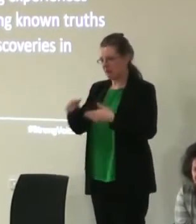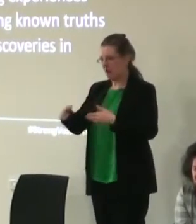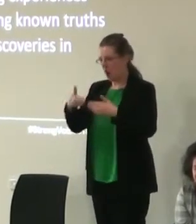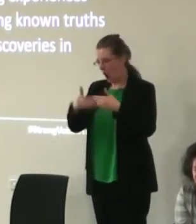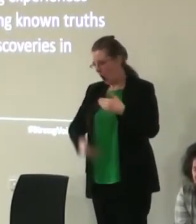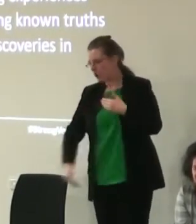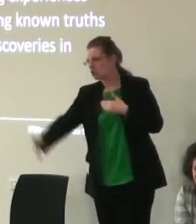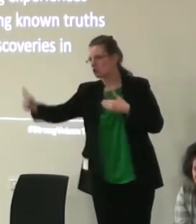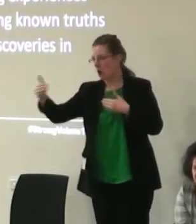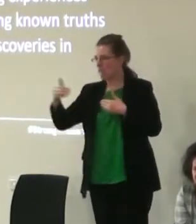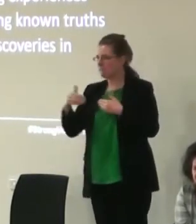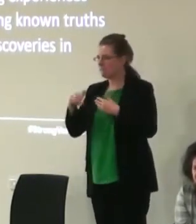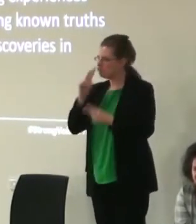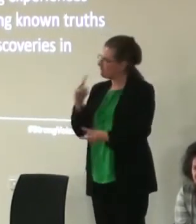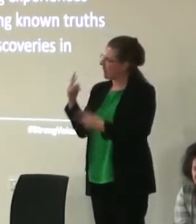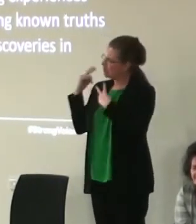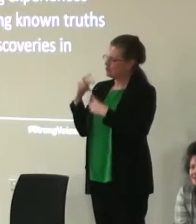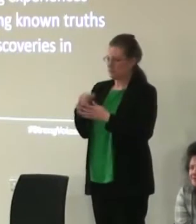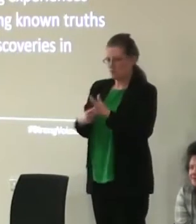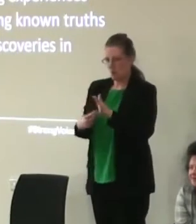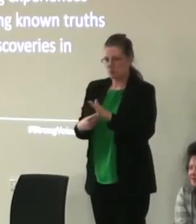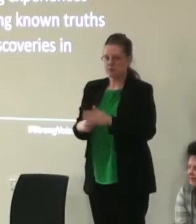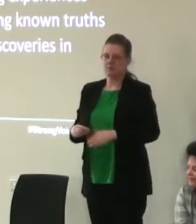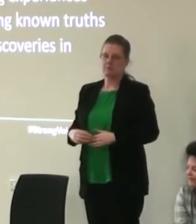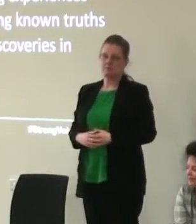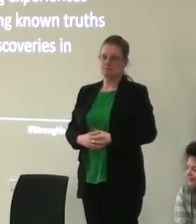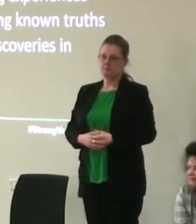-term kind of thing and bringing that back to light. Thank you.